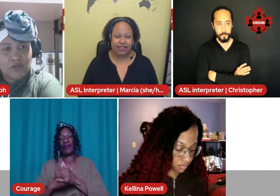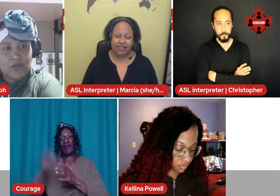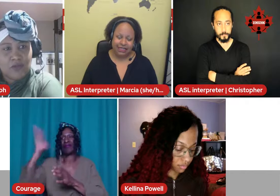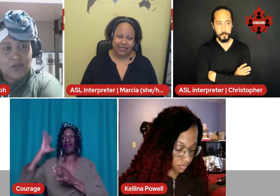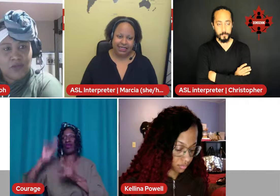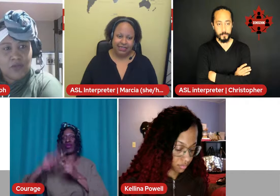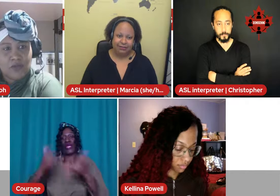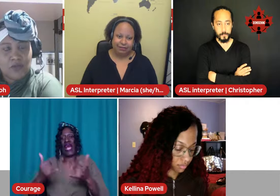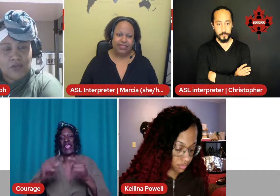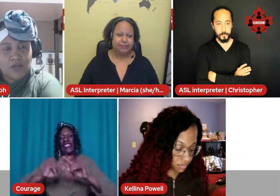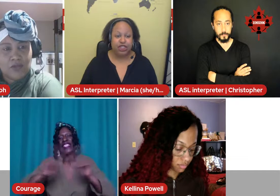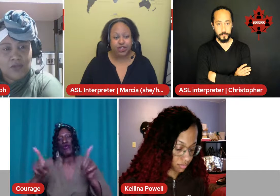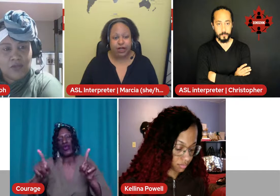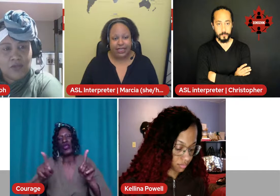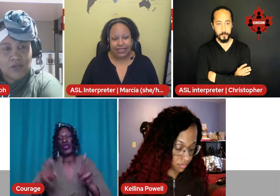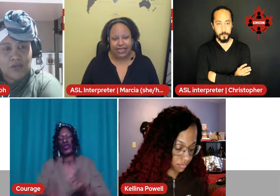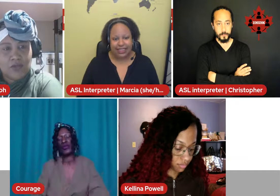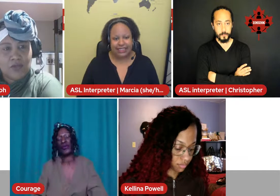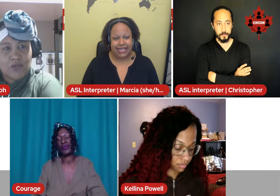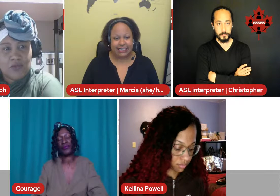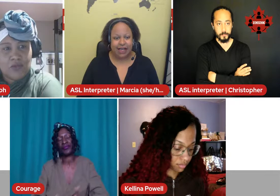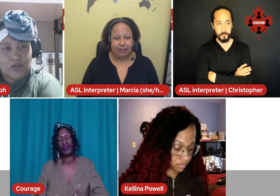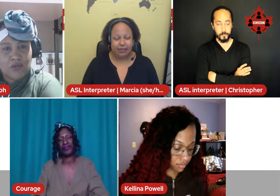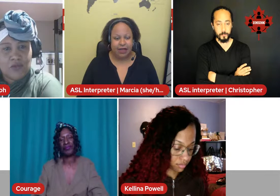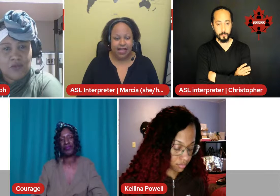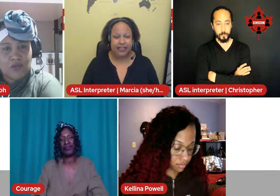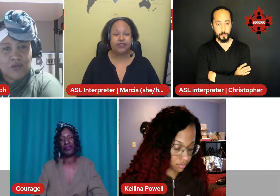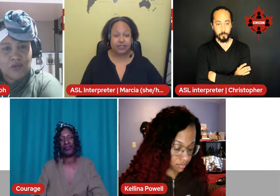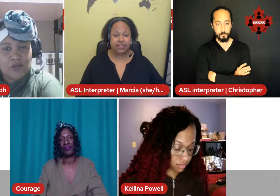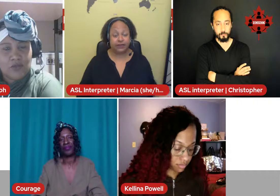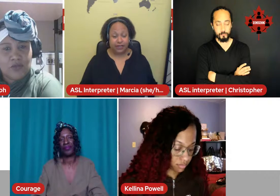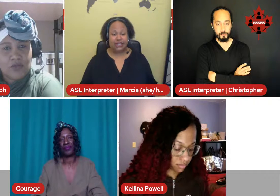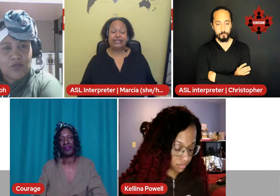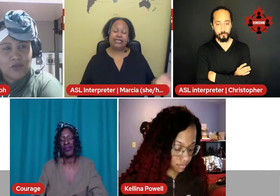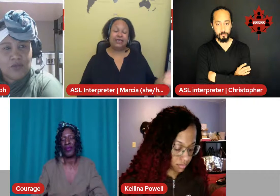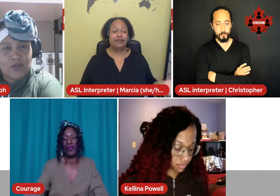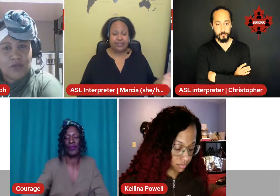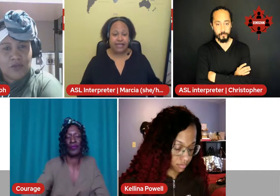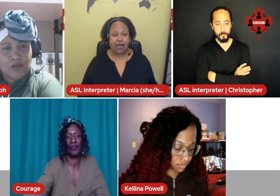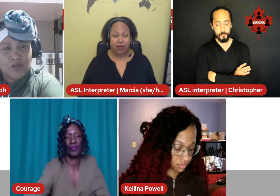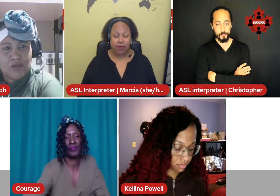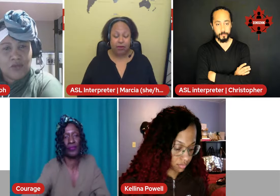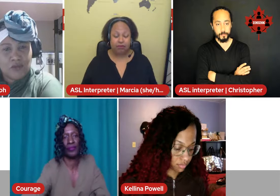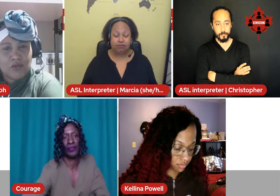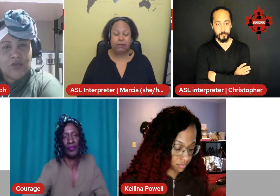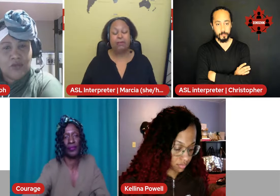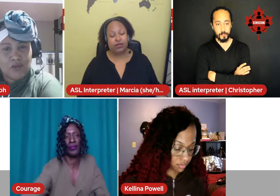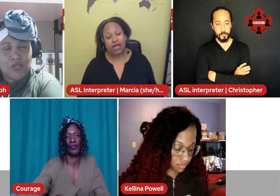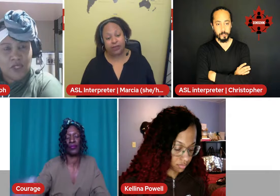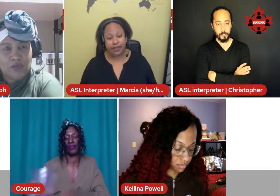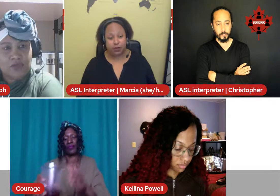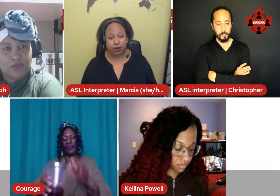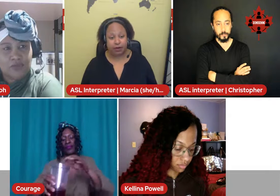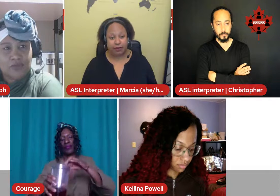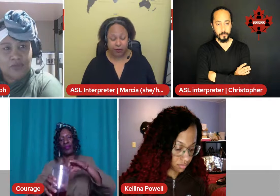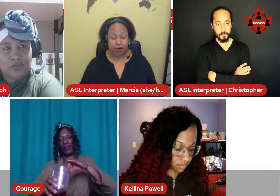it's been a journey. I think it takes time. I think there's a difference. I see a difference now compared to how things were before.